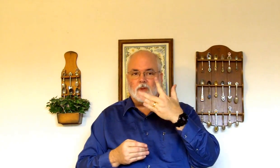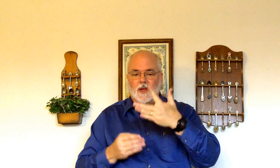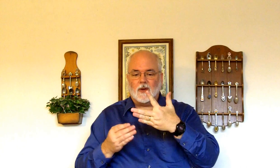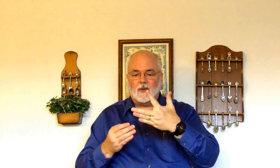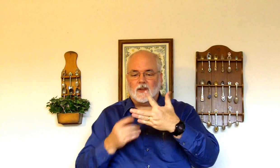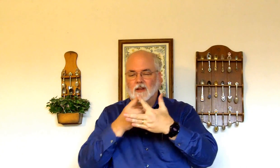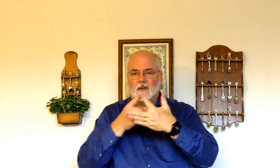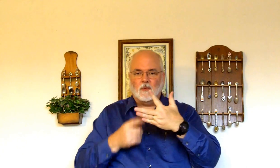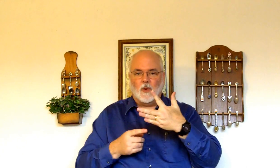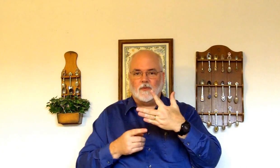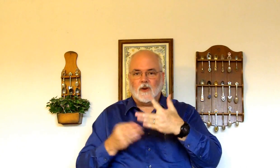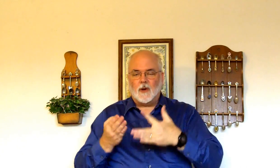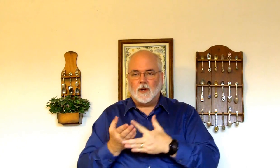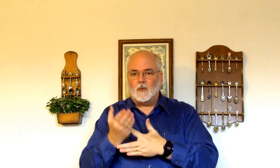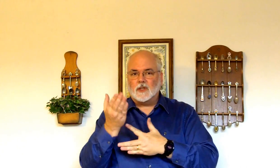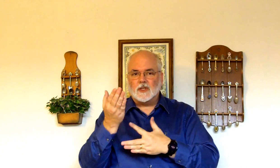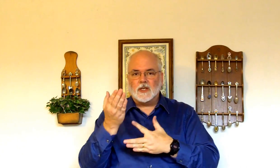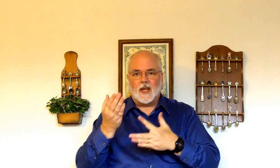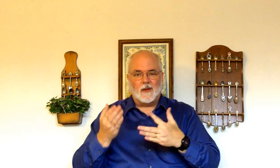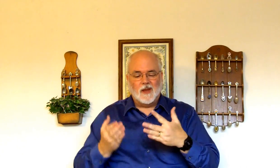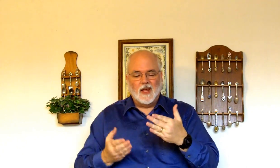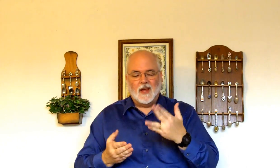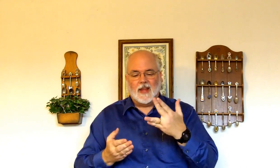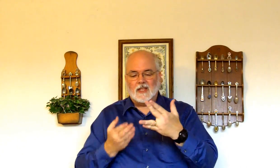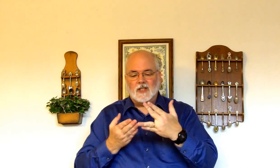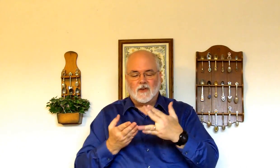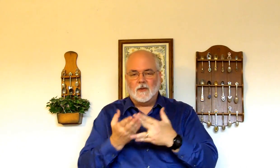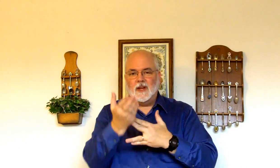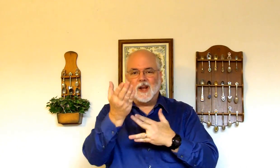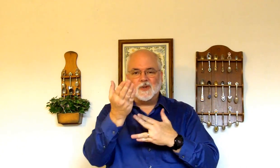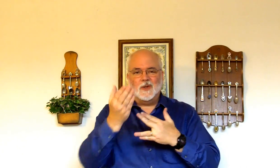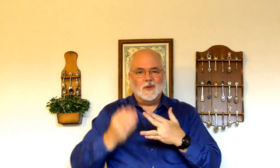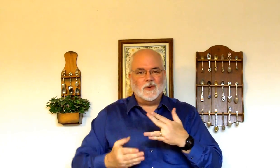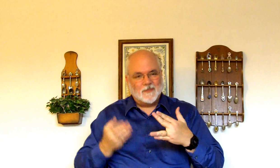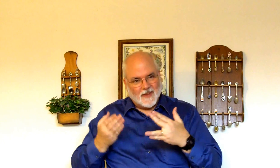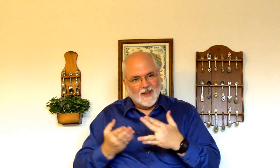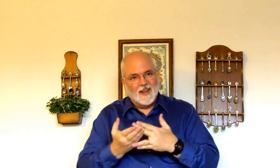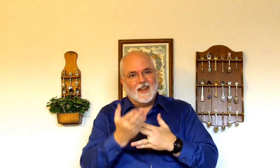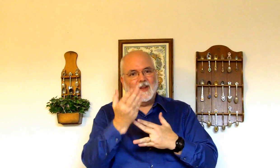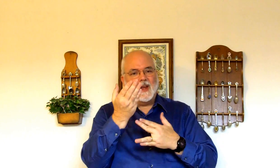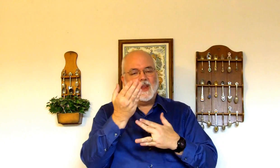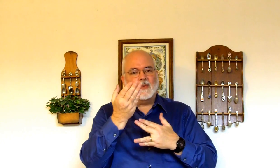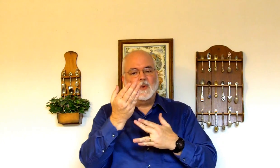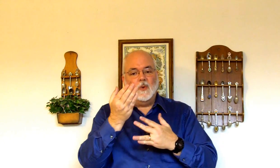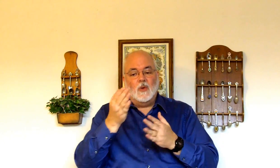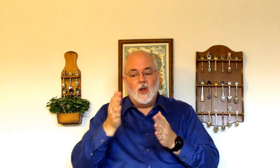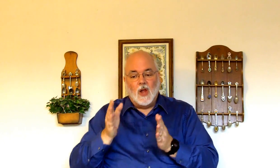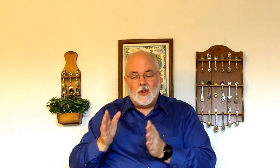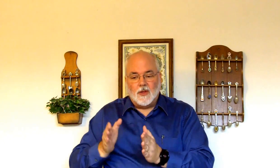it the other with one finger up and it works just the same. That's easier for me to actually do. Okay. Through the